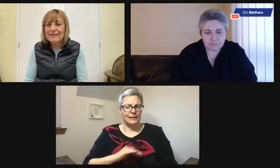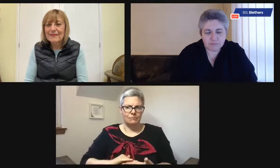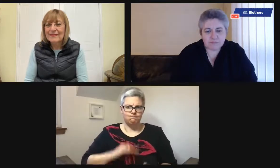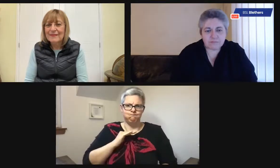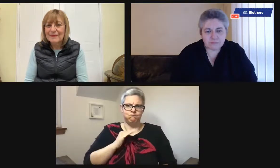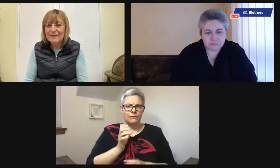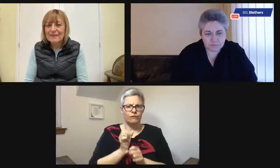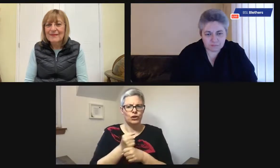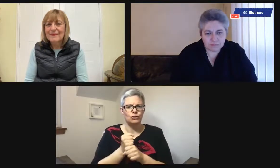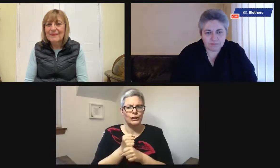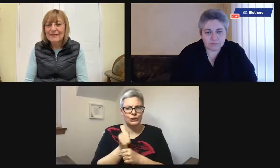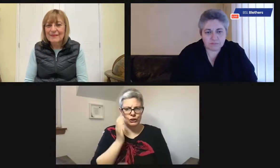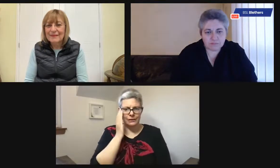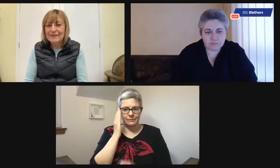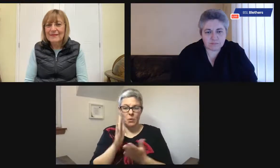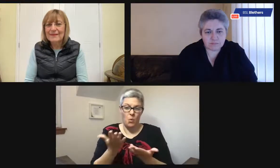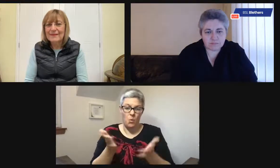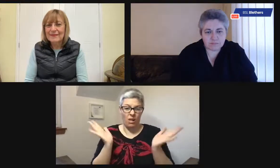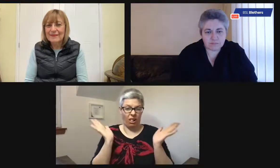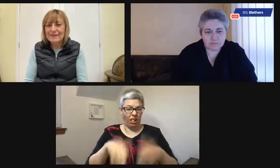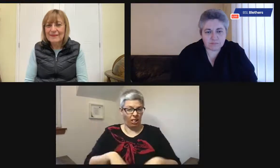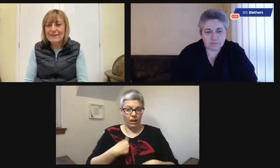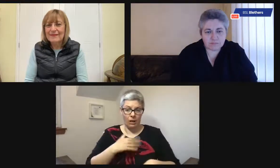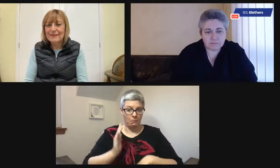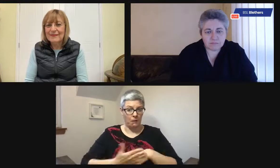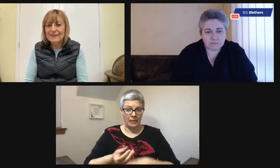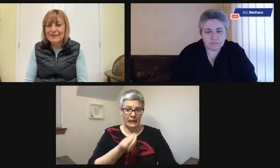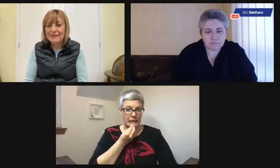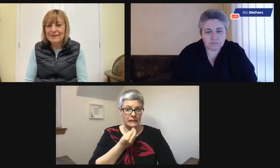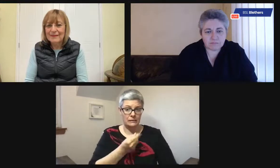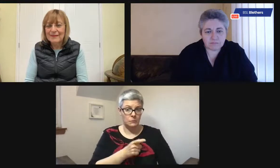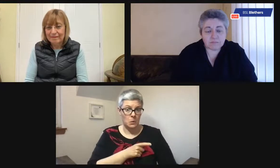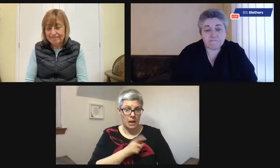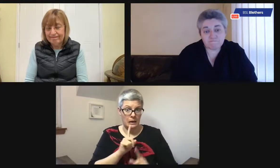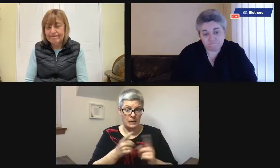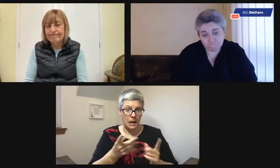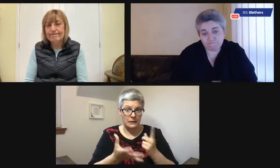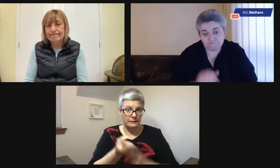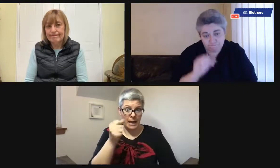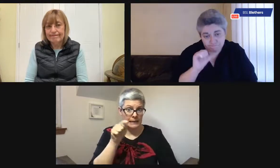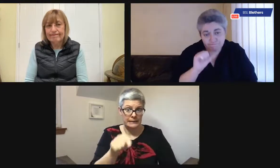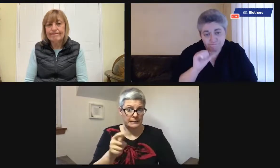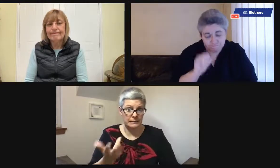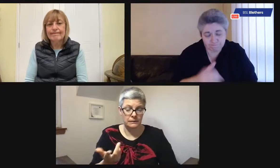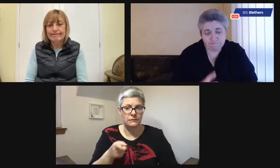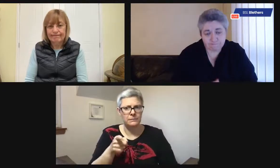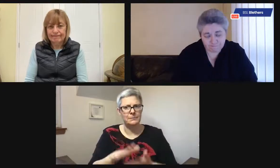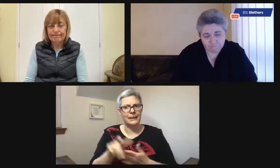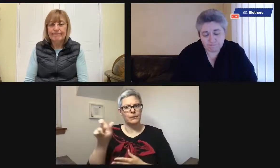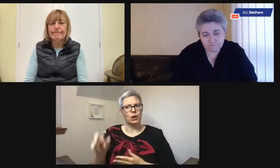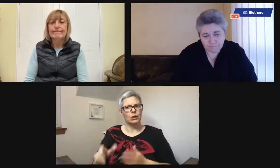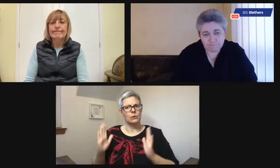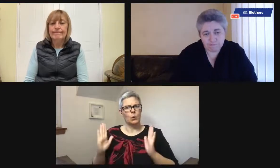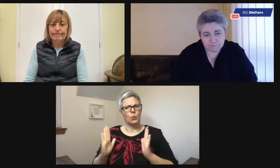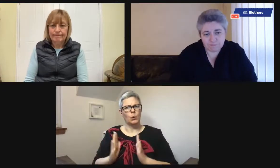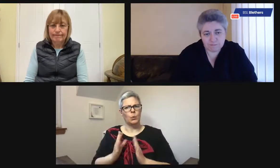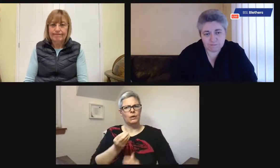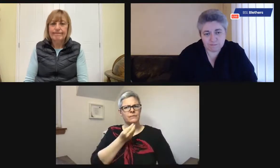one before you get to your baked beans. And that can increase anxiety and frustration to such an extent that they might not bother eating.